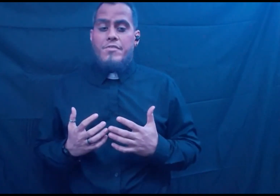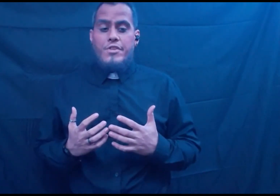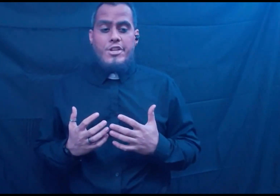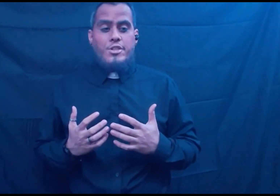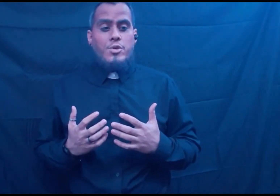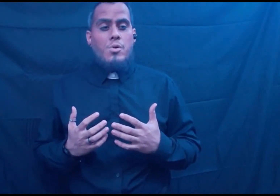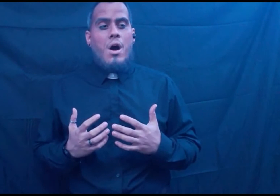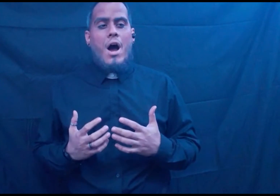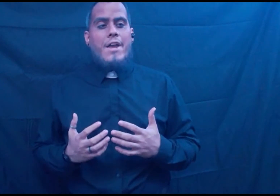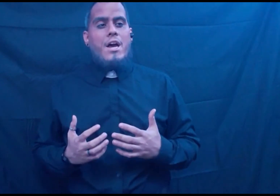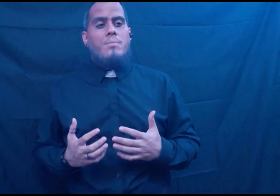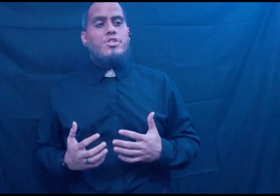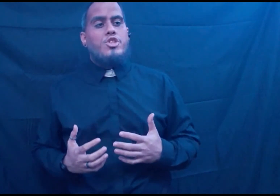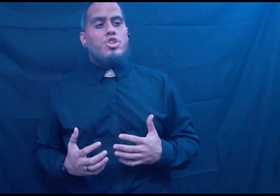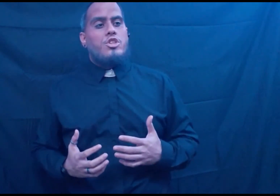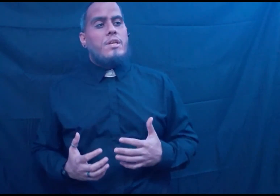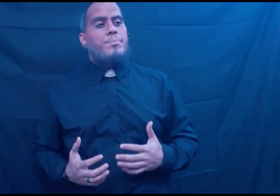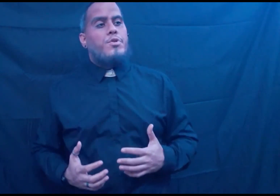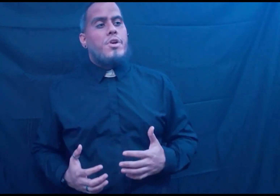virtue I am justly proud,